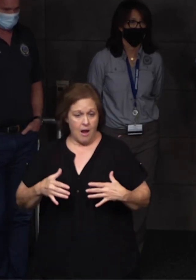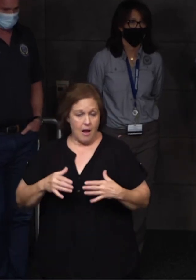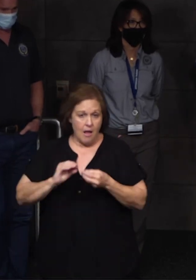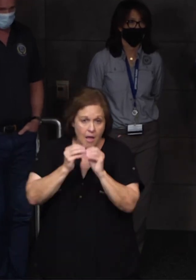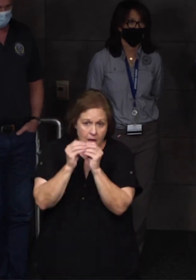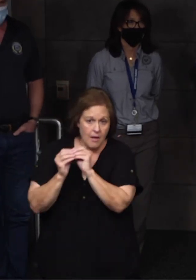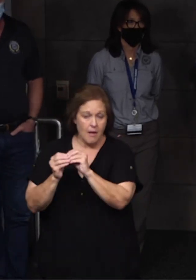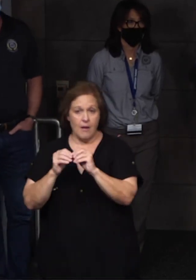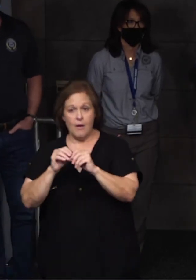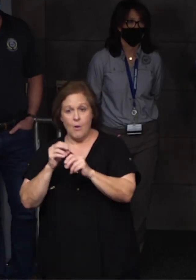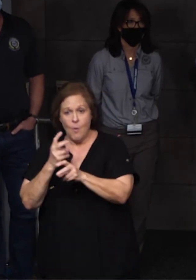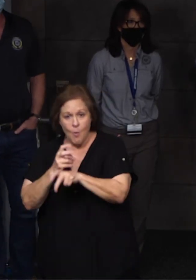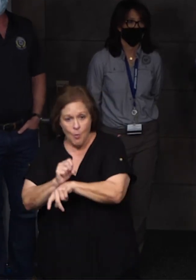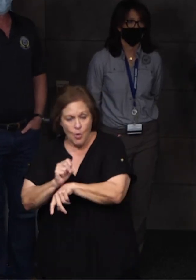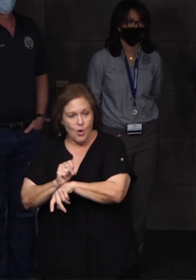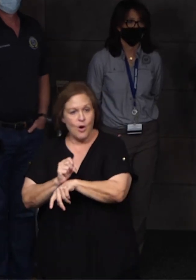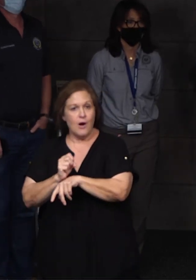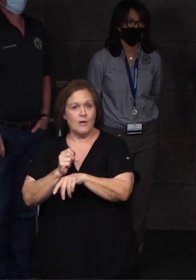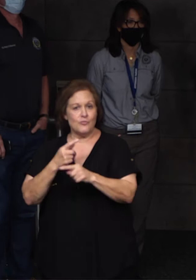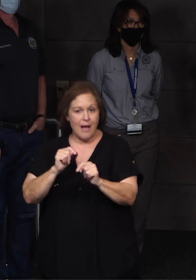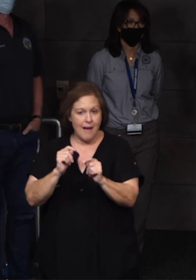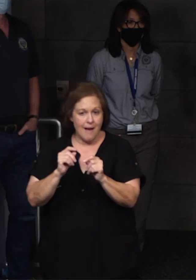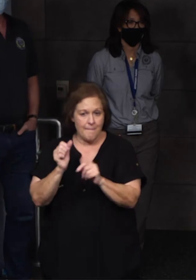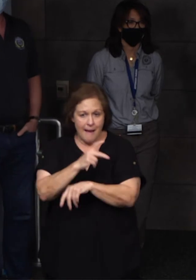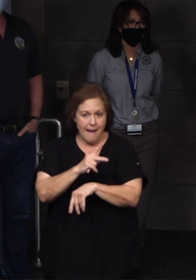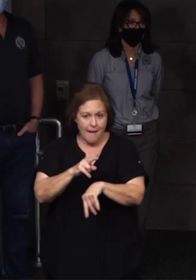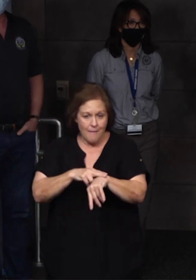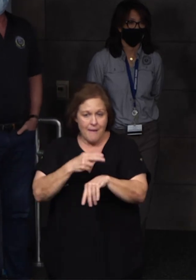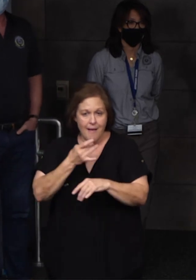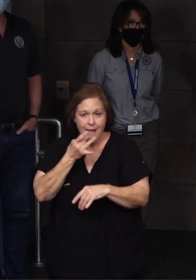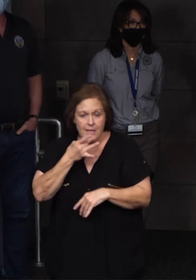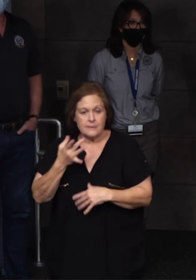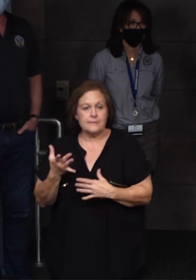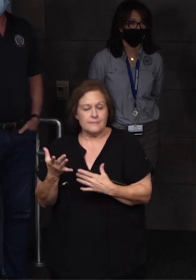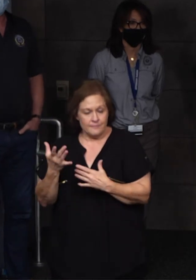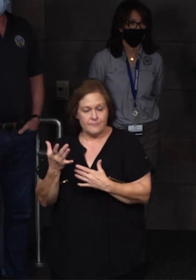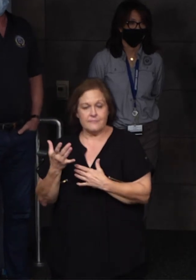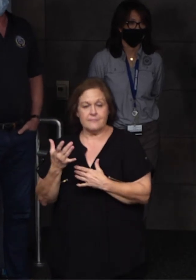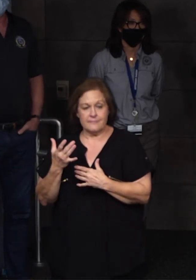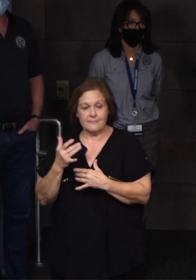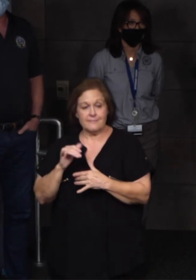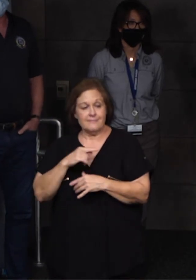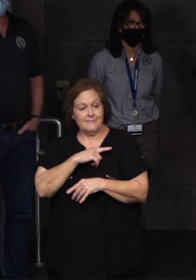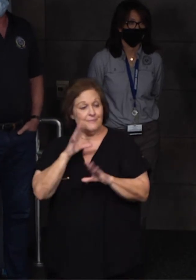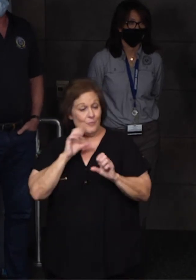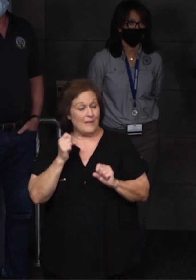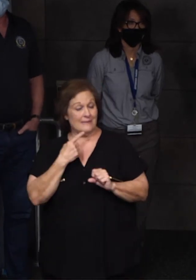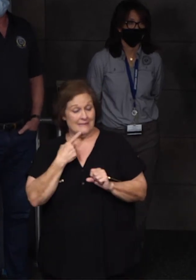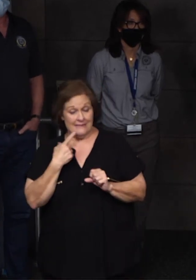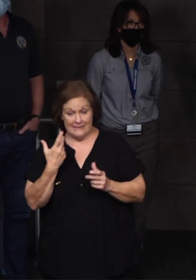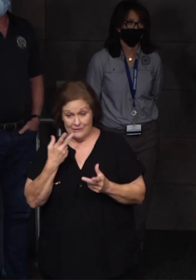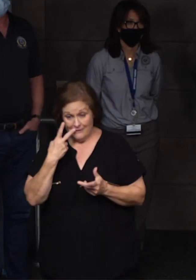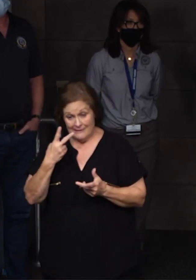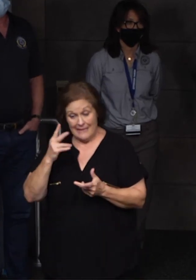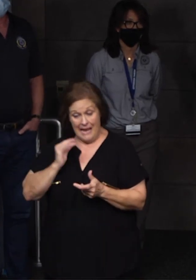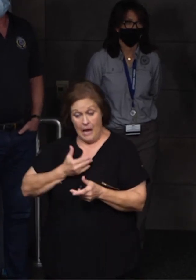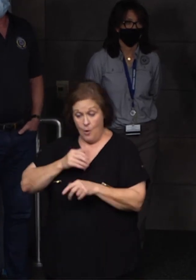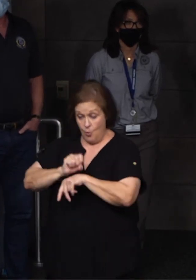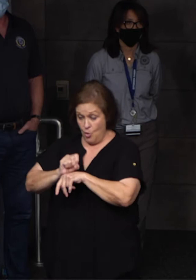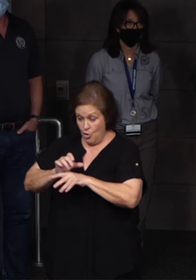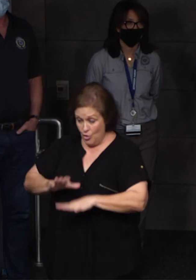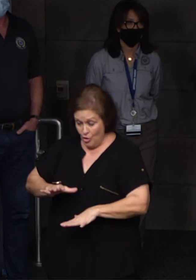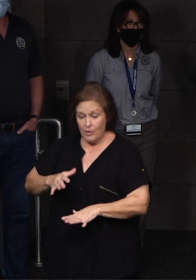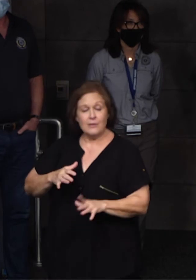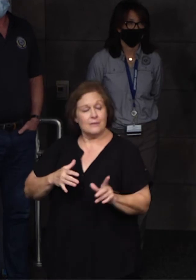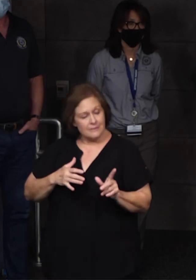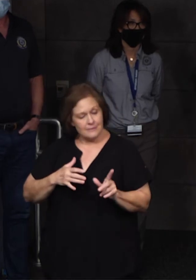manual labor, getting those lights back on. So please, you know, like the parish president said, if you see our guys and you have the opportunity,